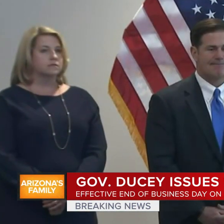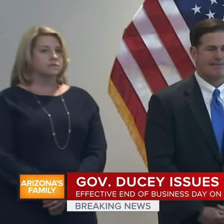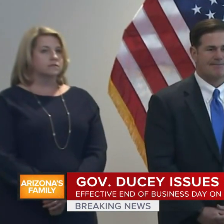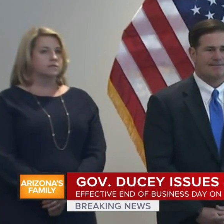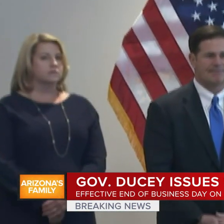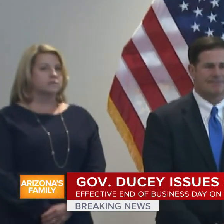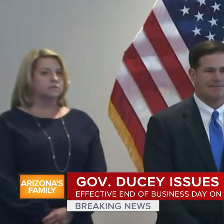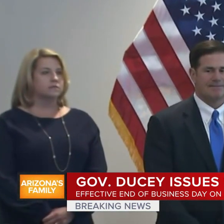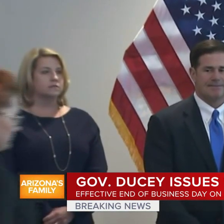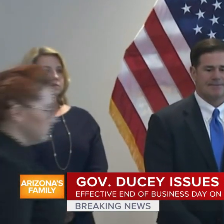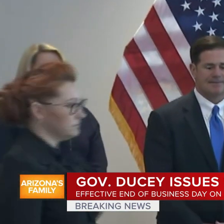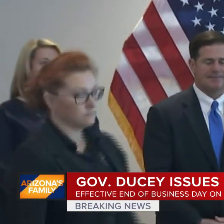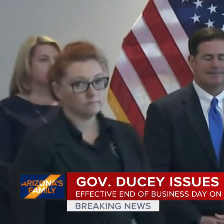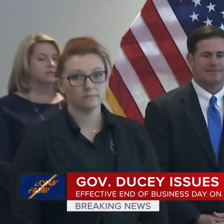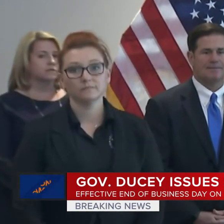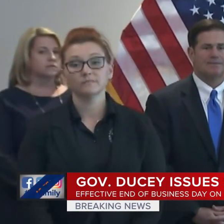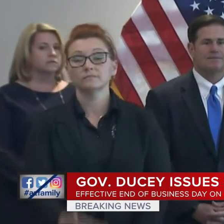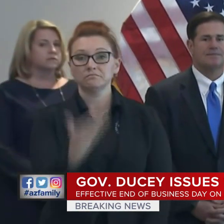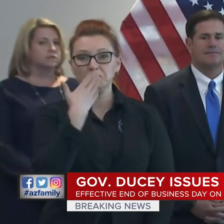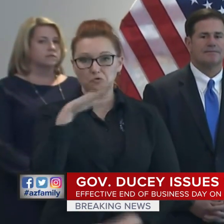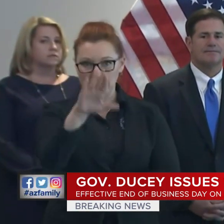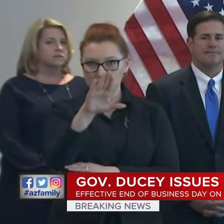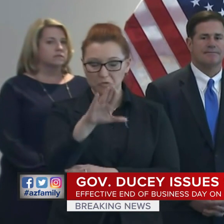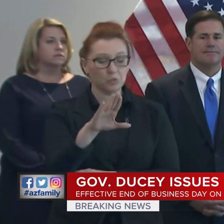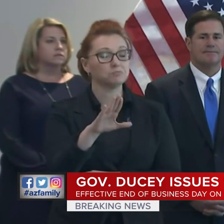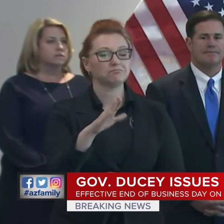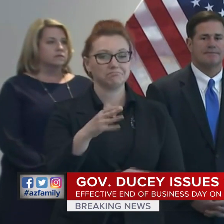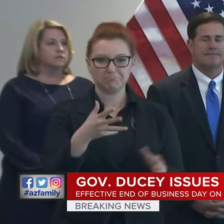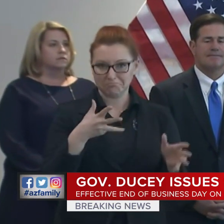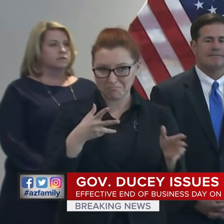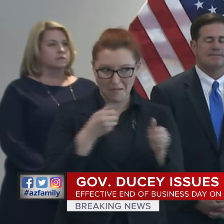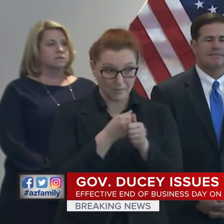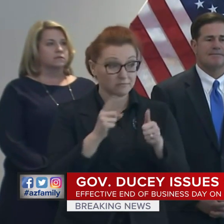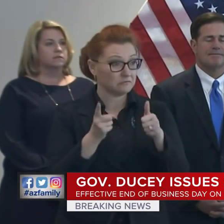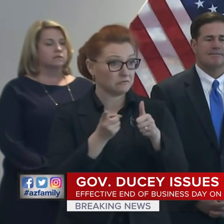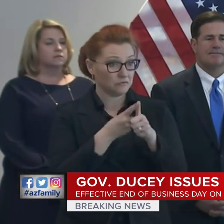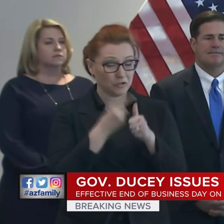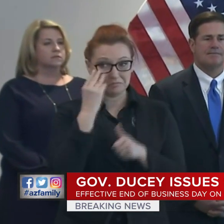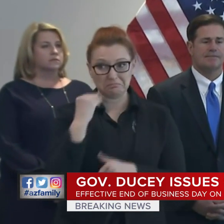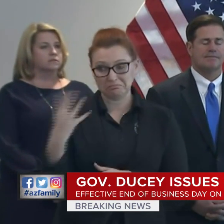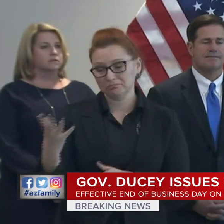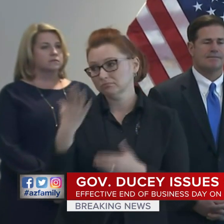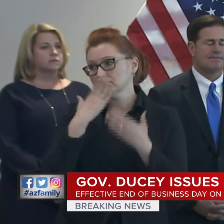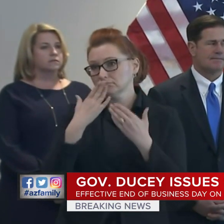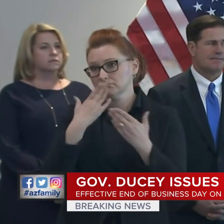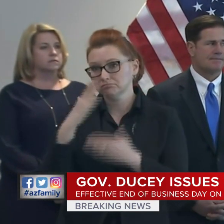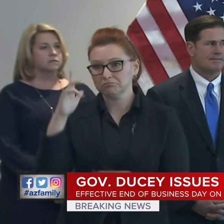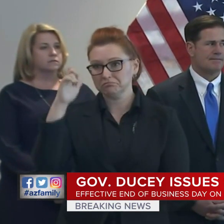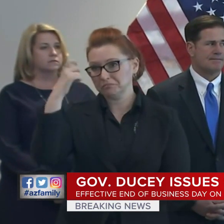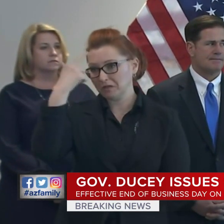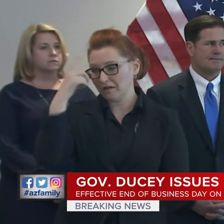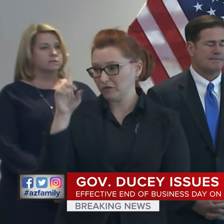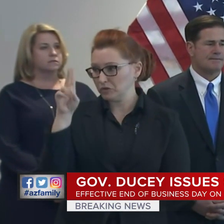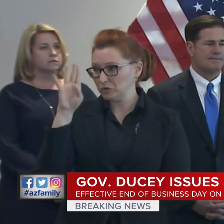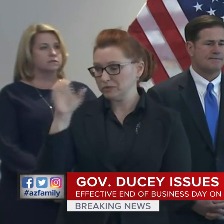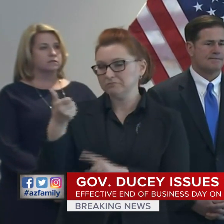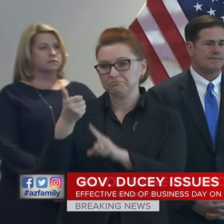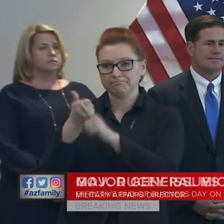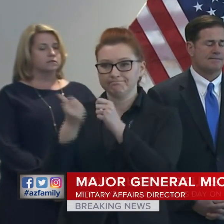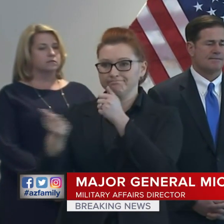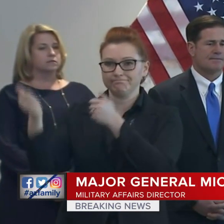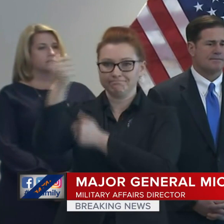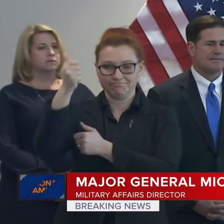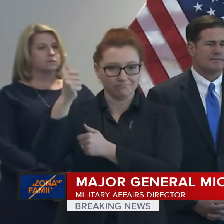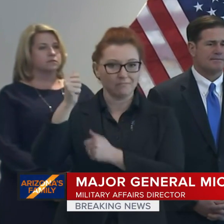Good afternoon. I want to give you a quick update and first say thank you so much to Governor Ducey, the Commander-in-Chief of the Arizona National